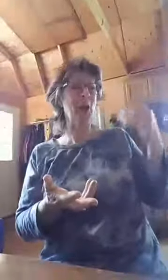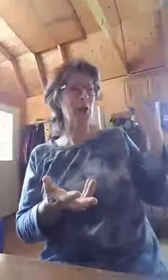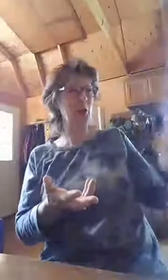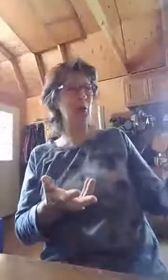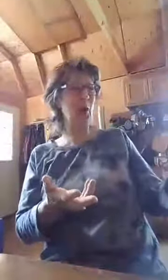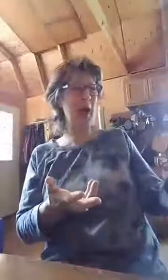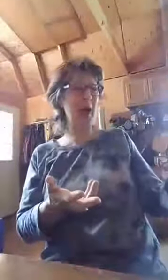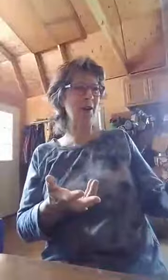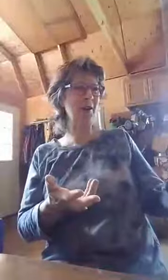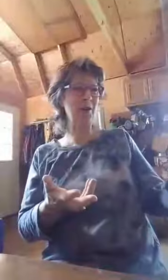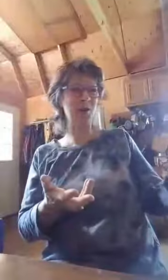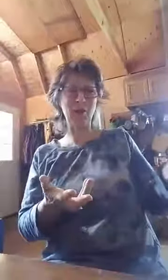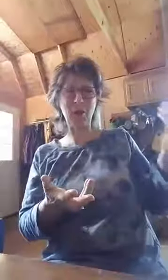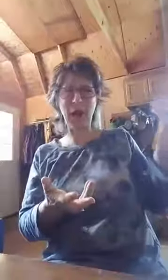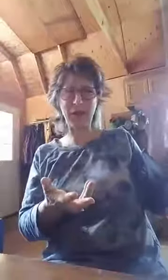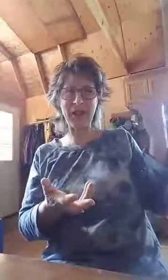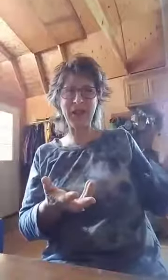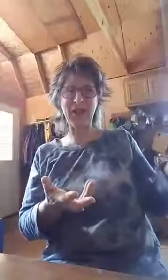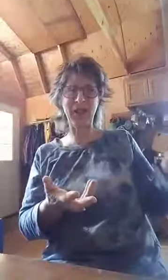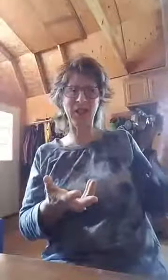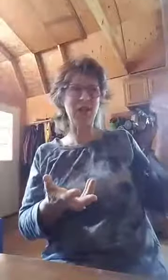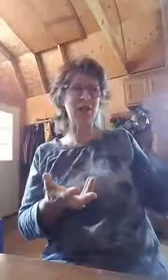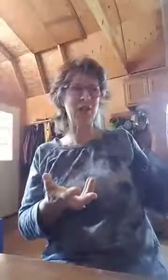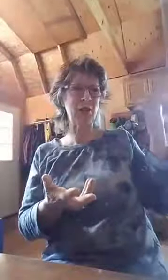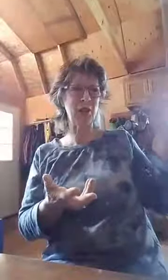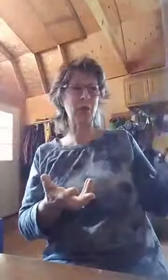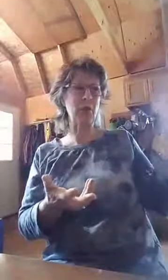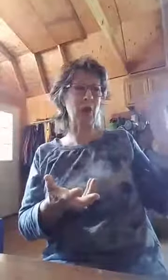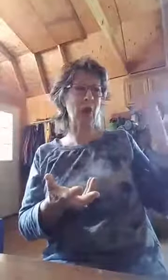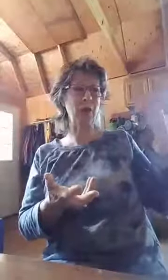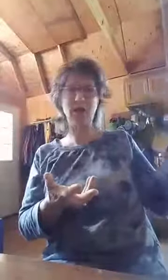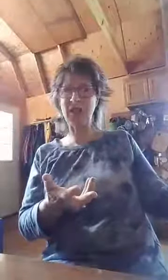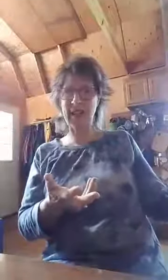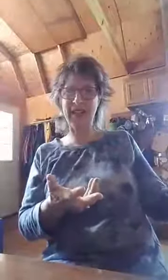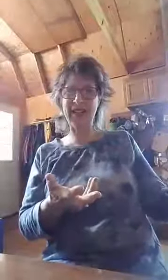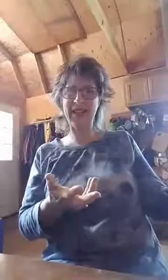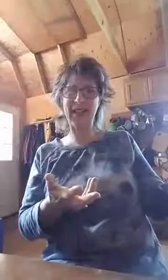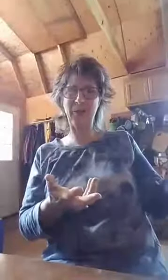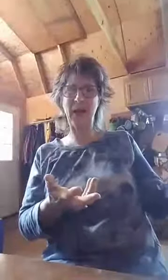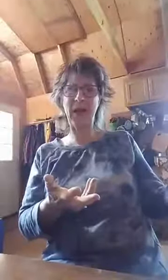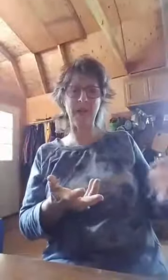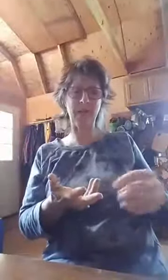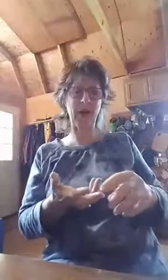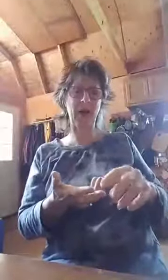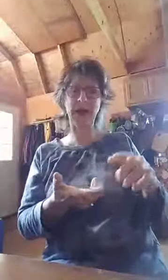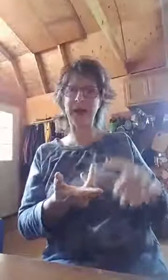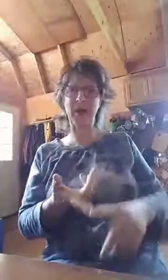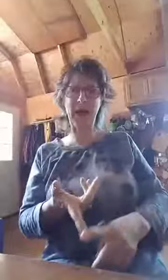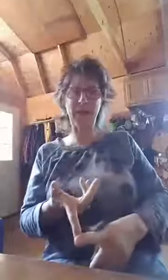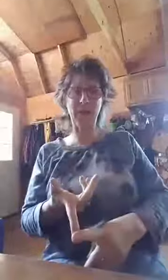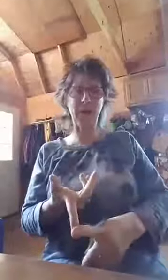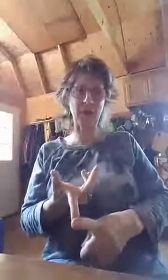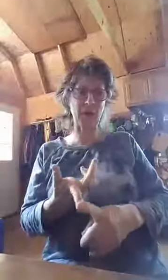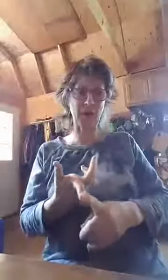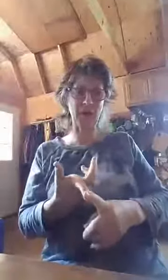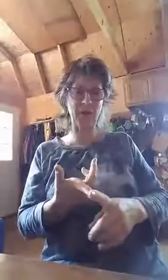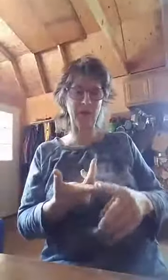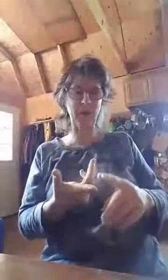You know how you have the skill to understand it and to play it. Uh, I set my hands to publish other people's